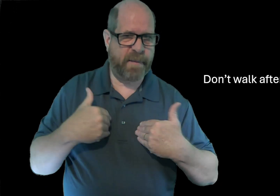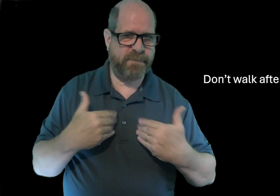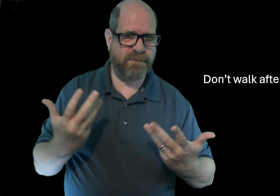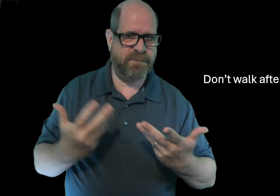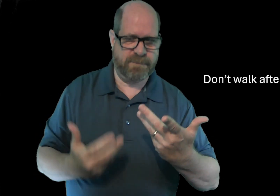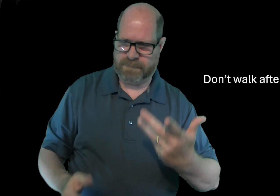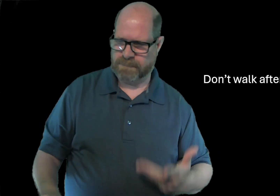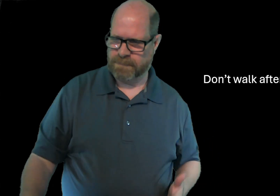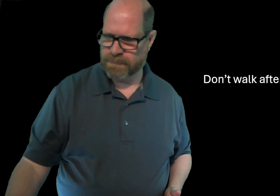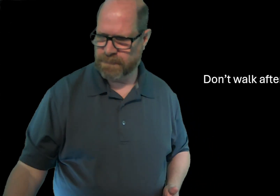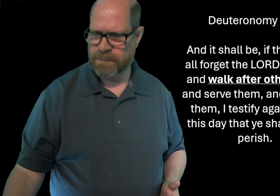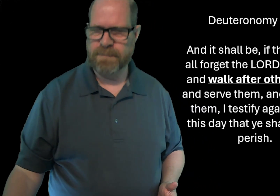Let's look at this verse.